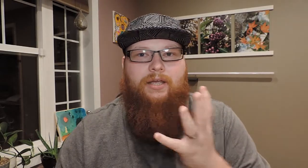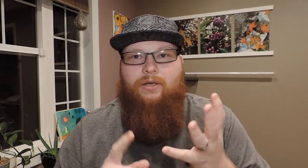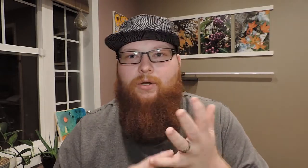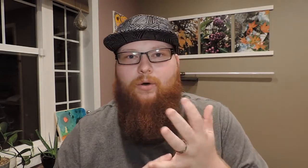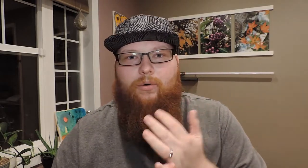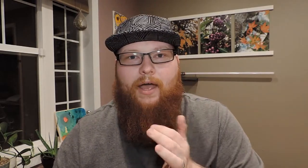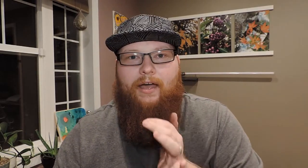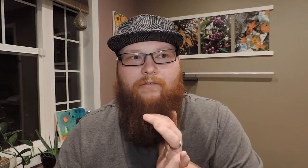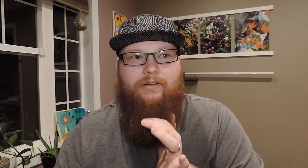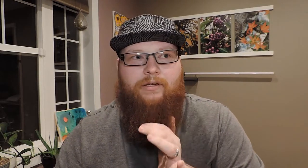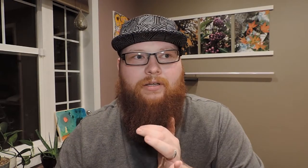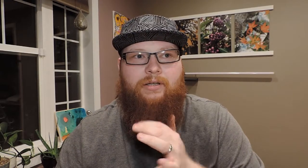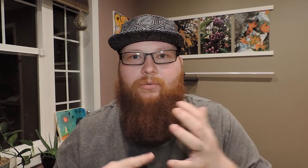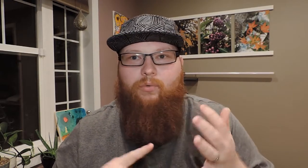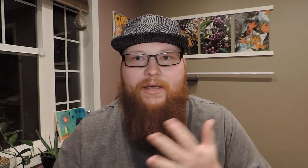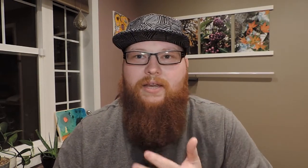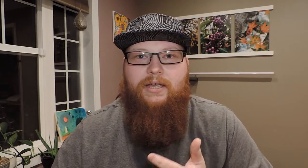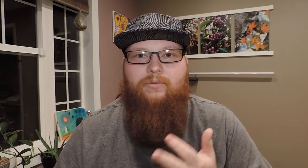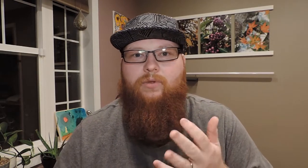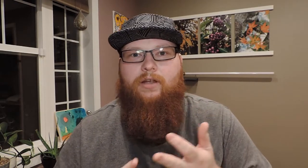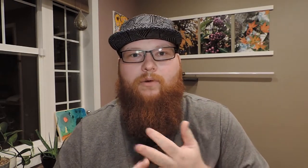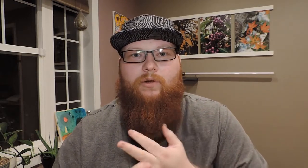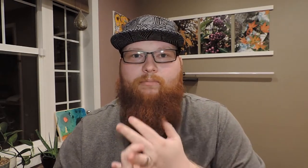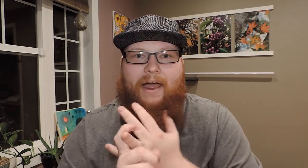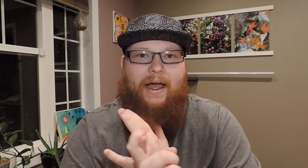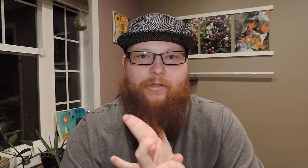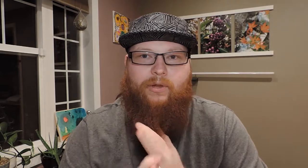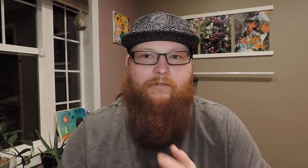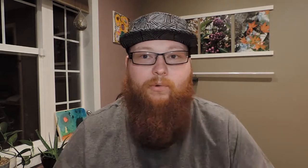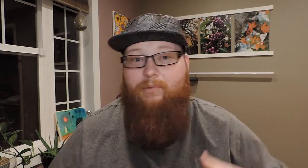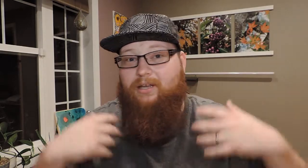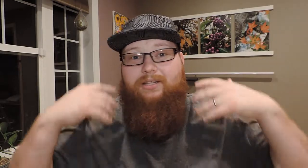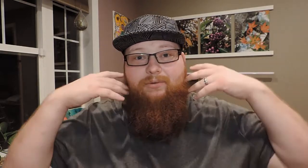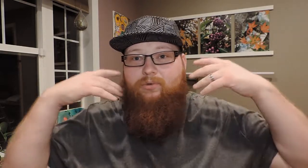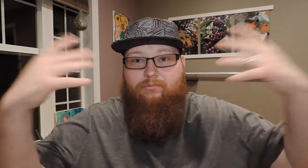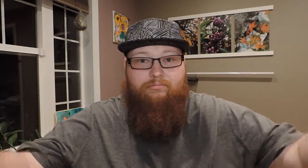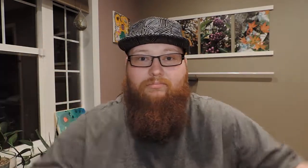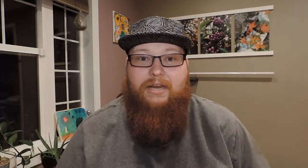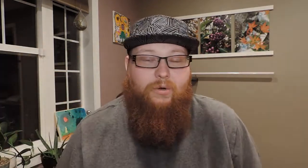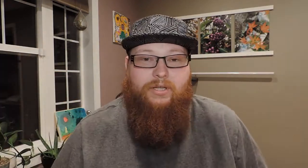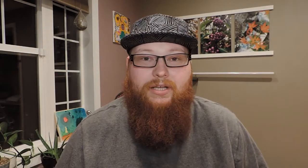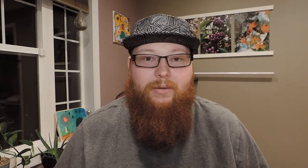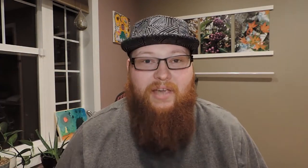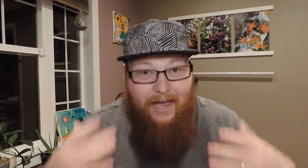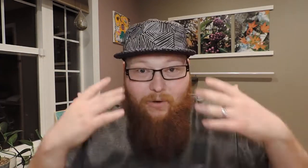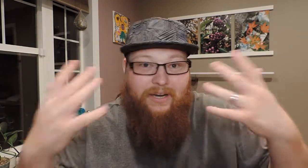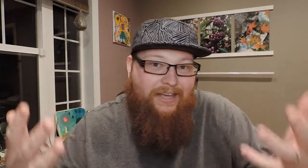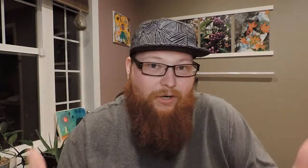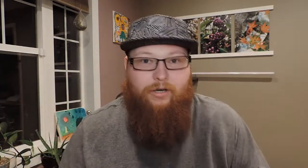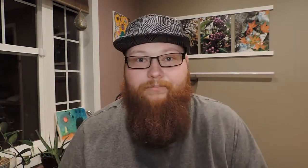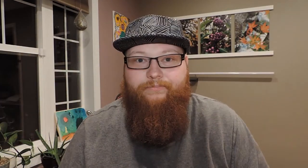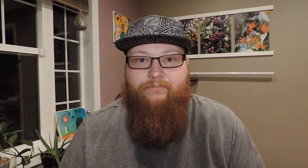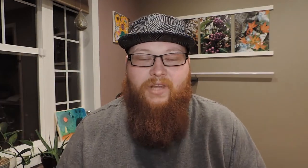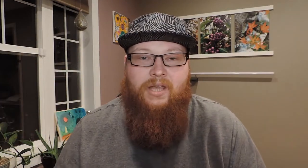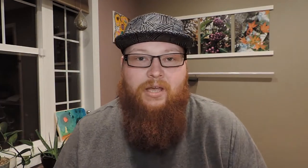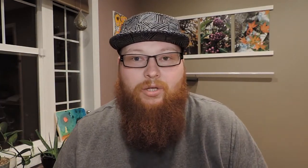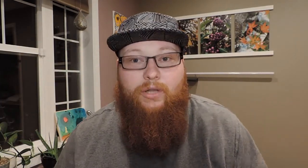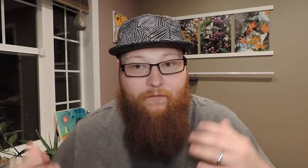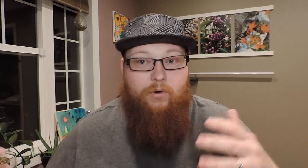you know, have reading with everyone, math with everyone, because it would make no sense to me. I couldn't hear. So, they